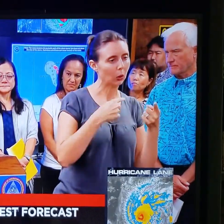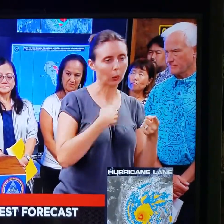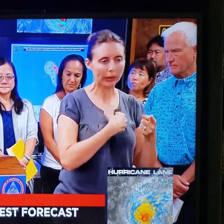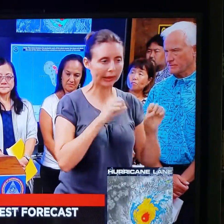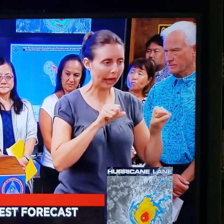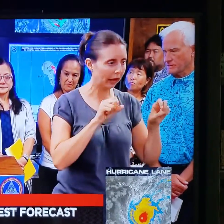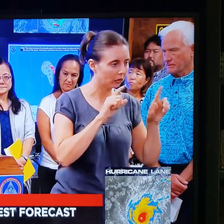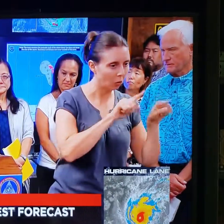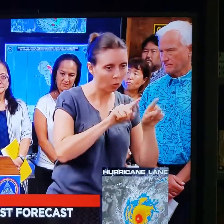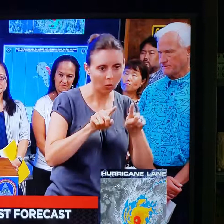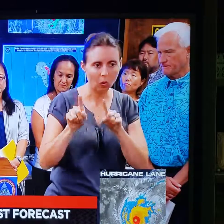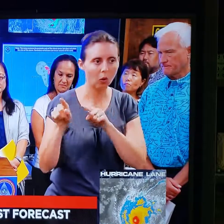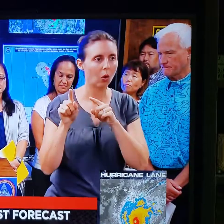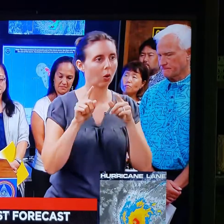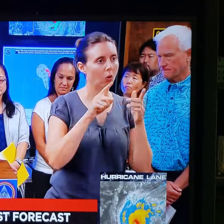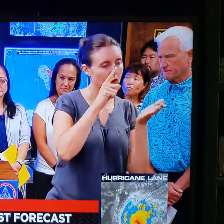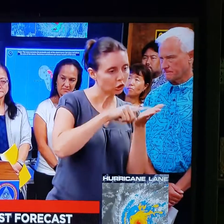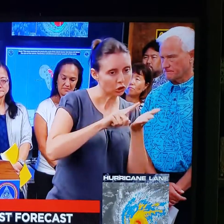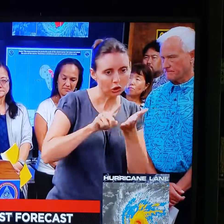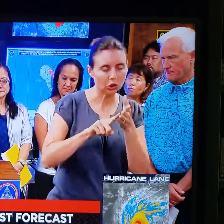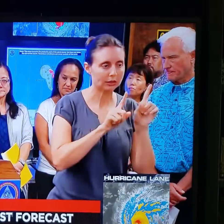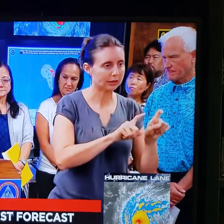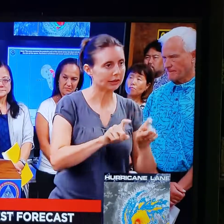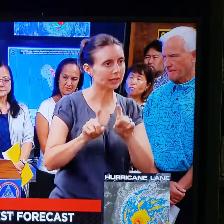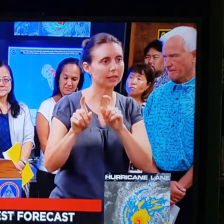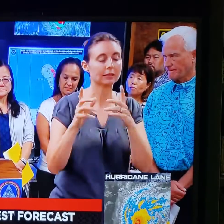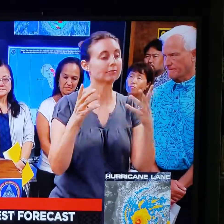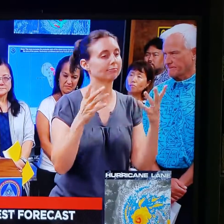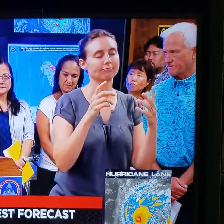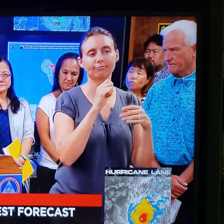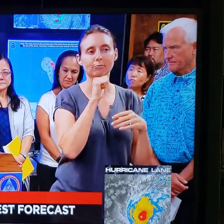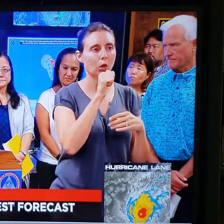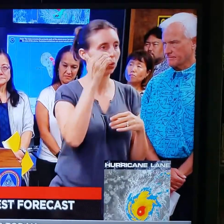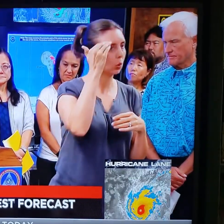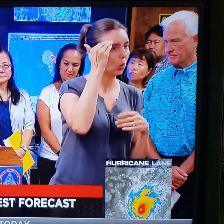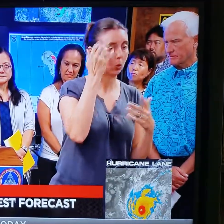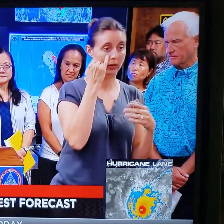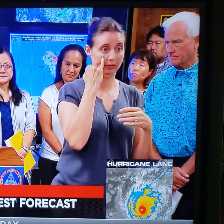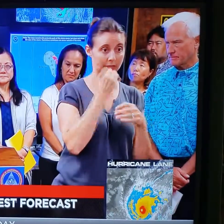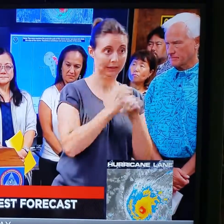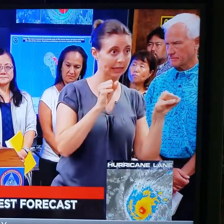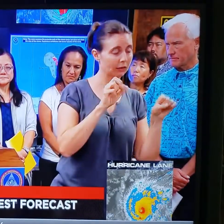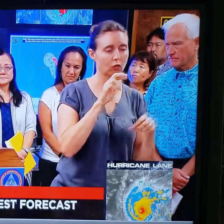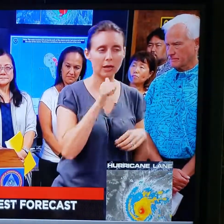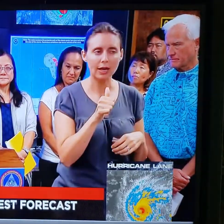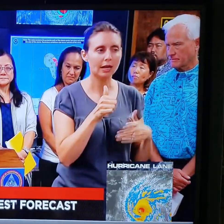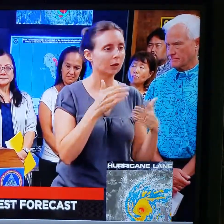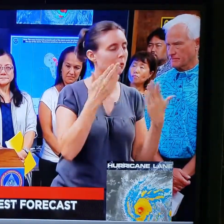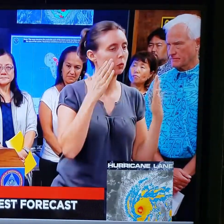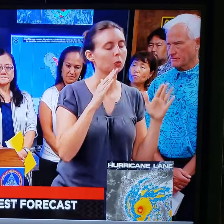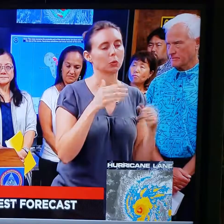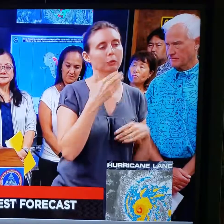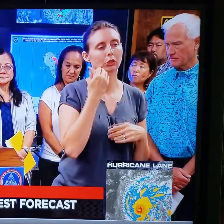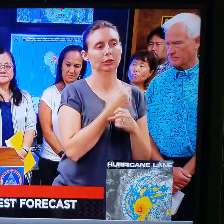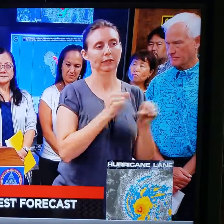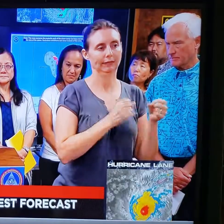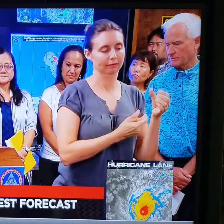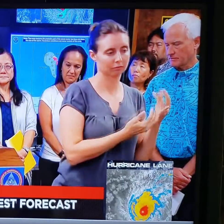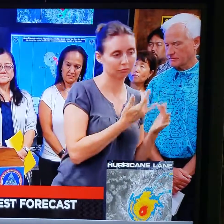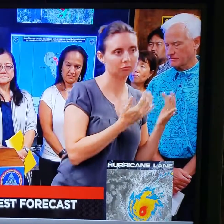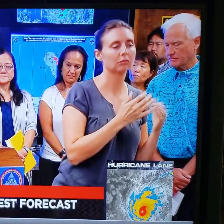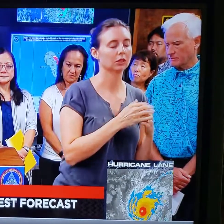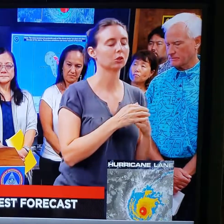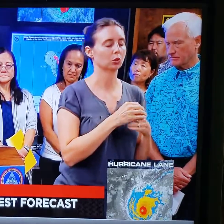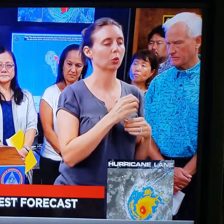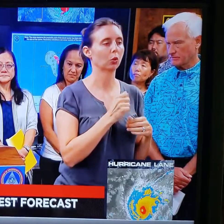water quality people out there to test the water, we won't be able to tell you that it's safe to drink right out of the tap. So